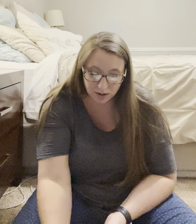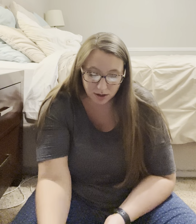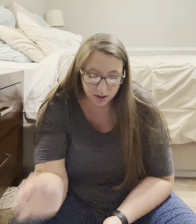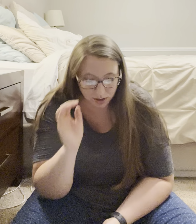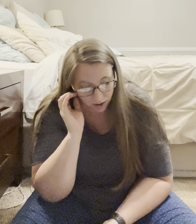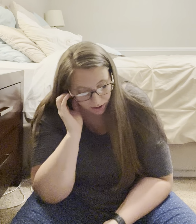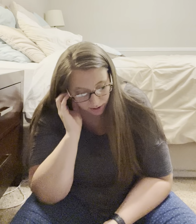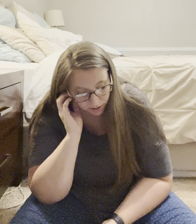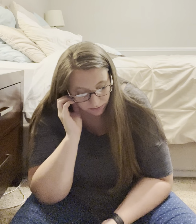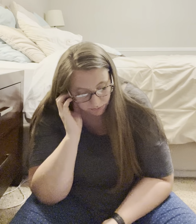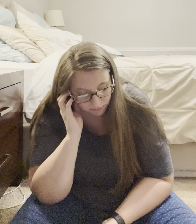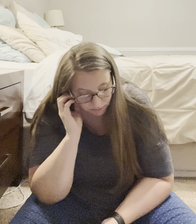Um,